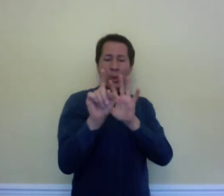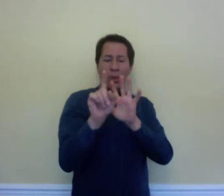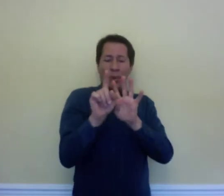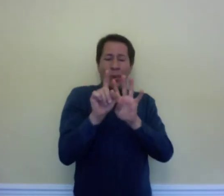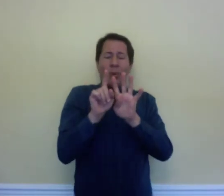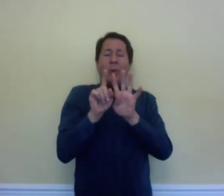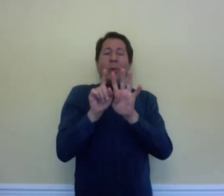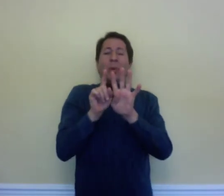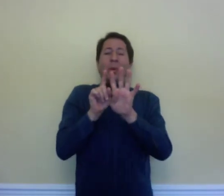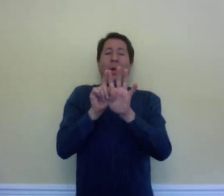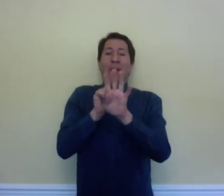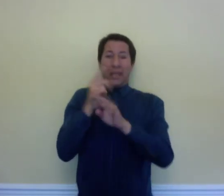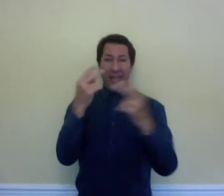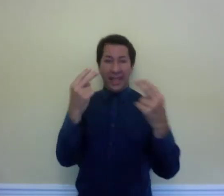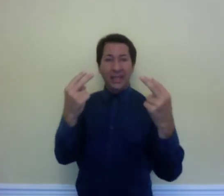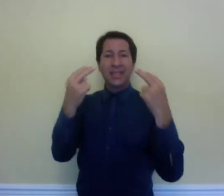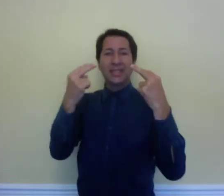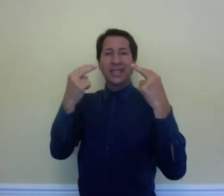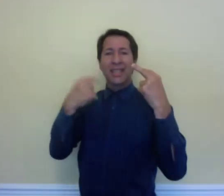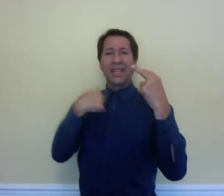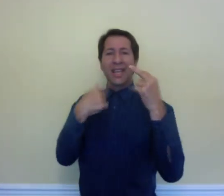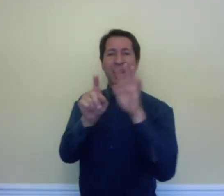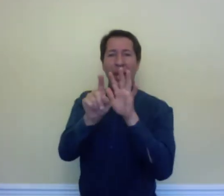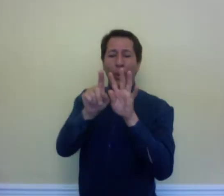just grow up,